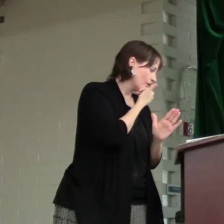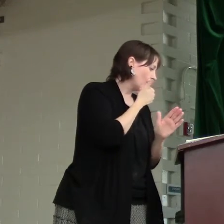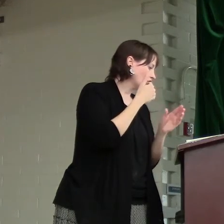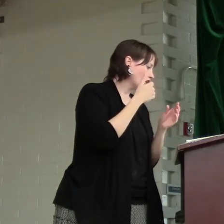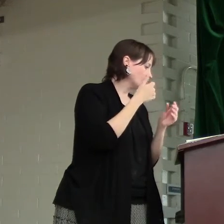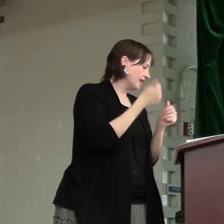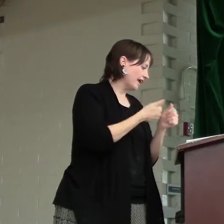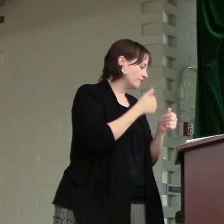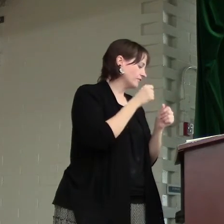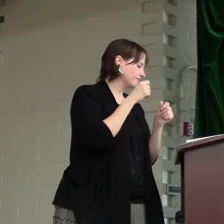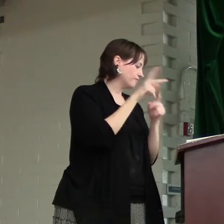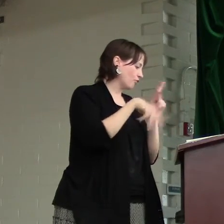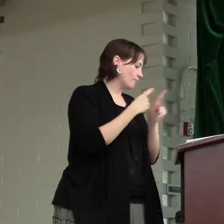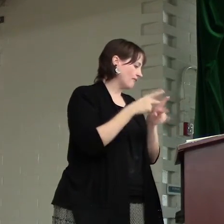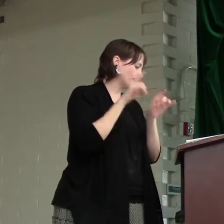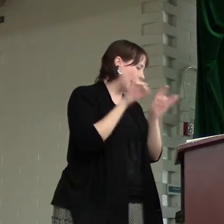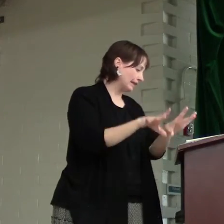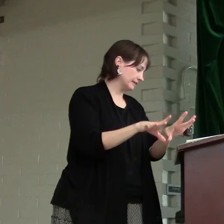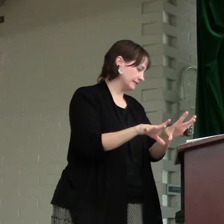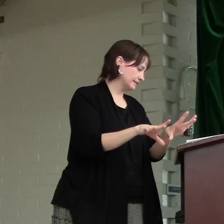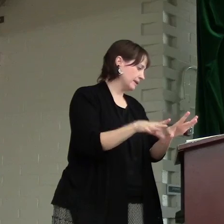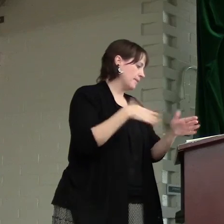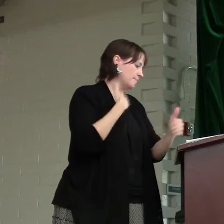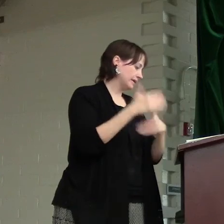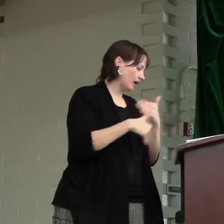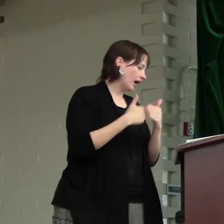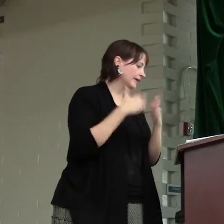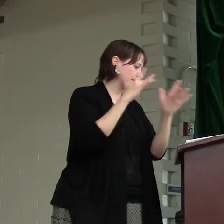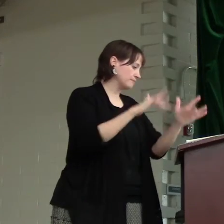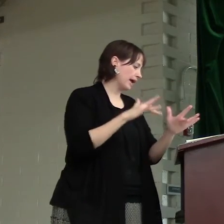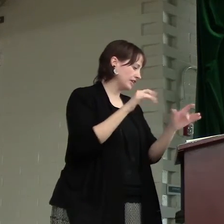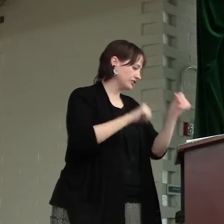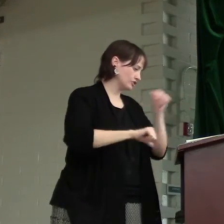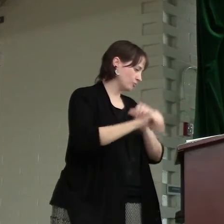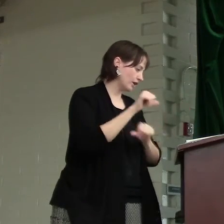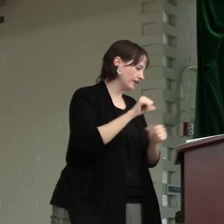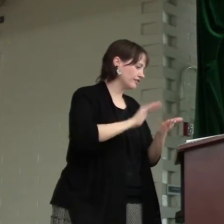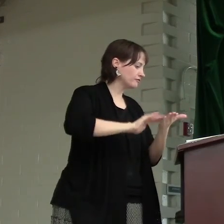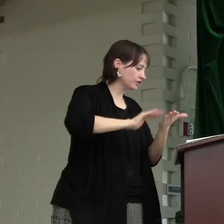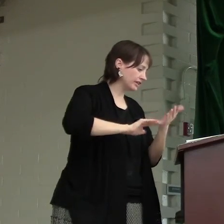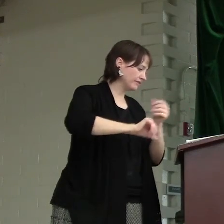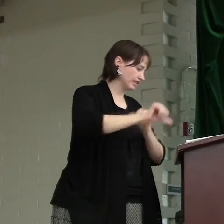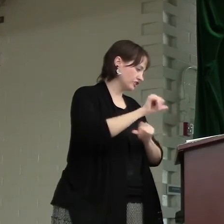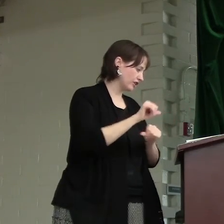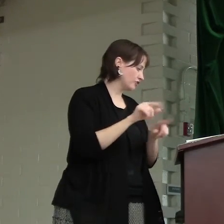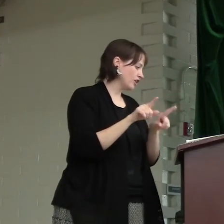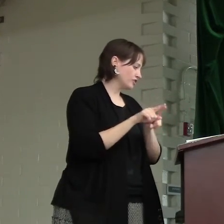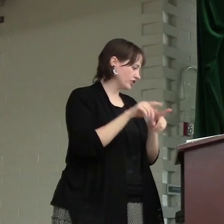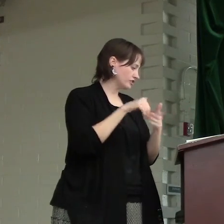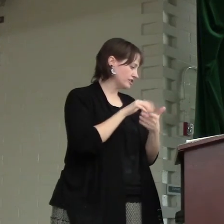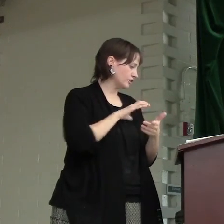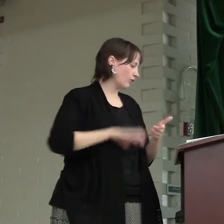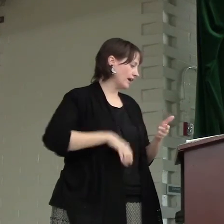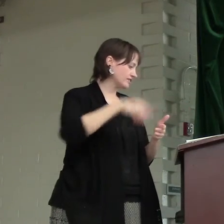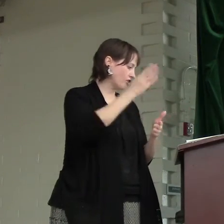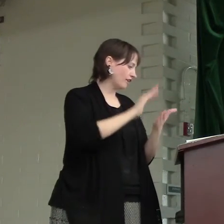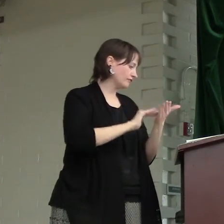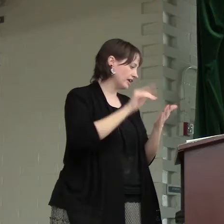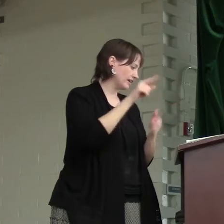along with every form of malice. Be kind and compassionate to one another, forgiving each other, just as in Christ God forgave